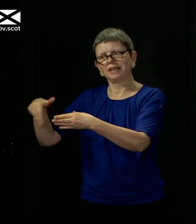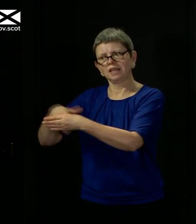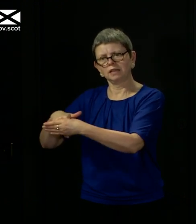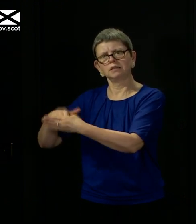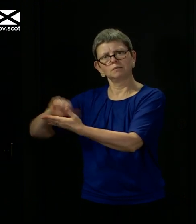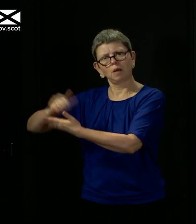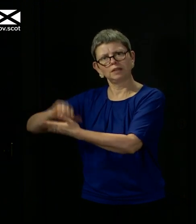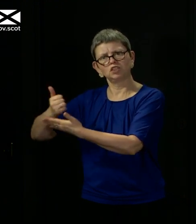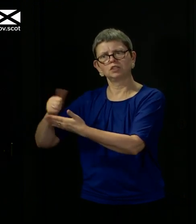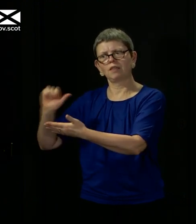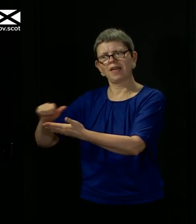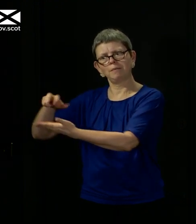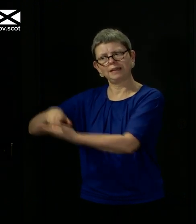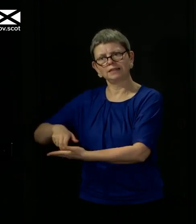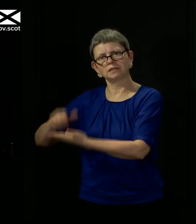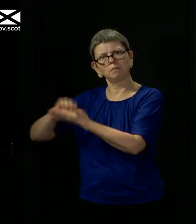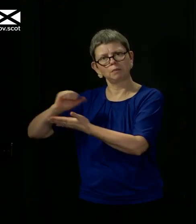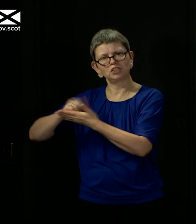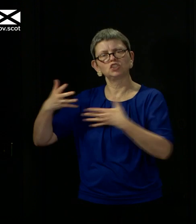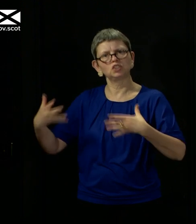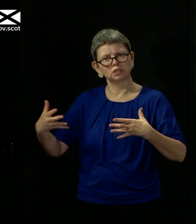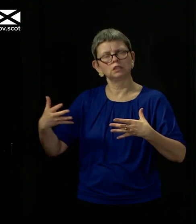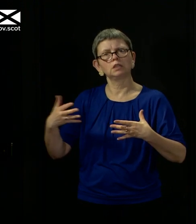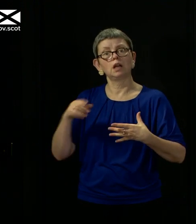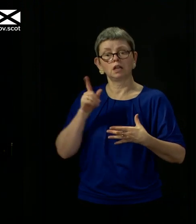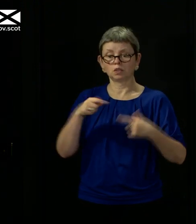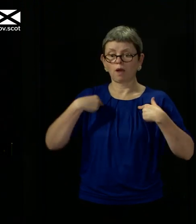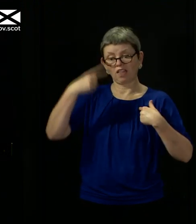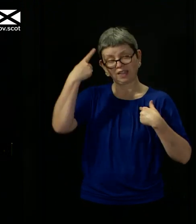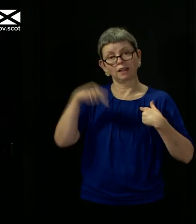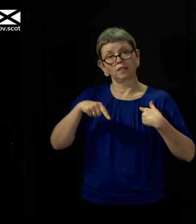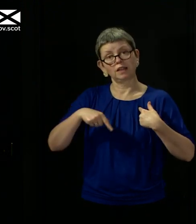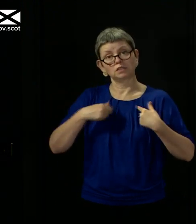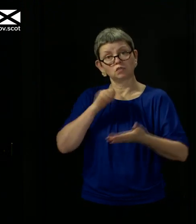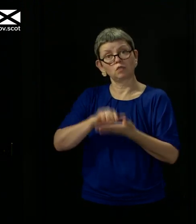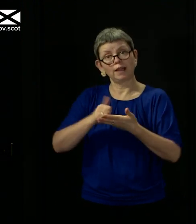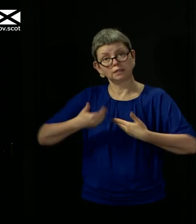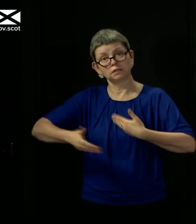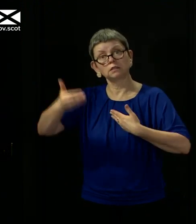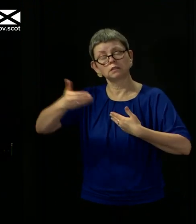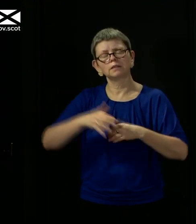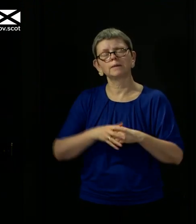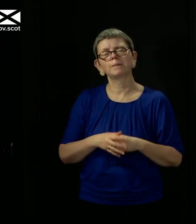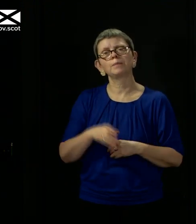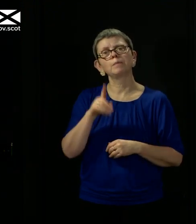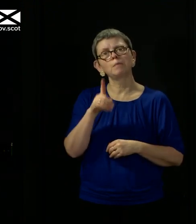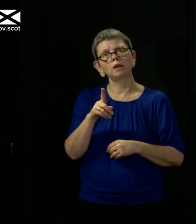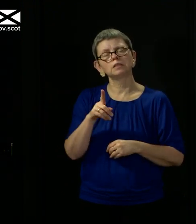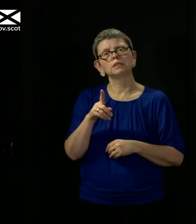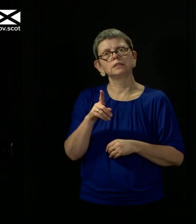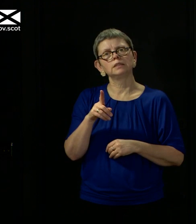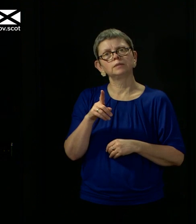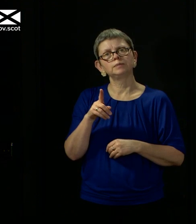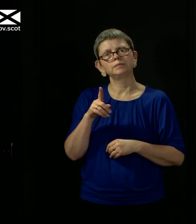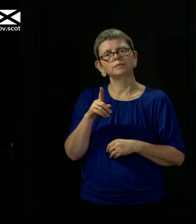advisory group are published, and I think that is the right way forward. But, you know, let me be clear about the relationship